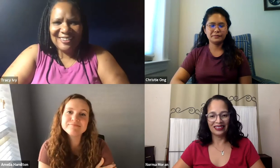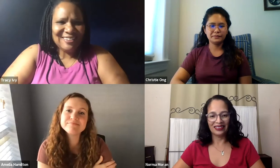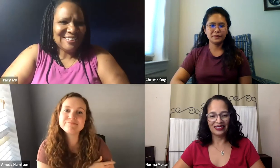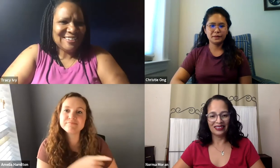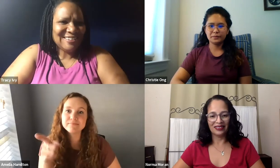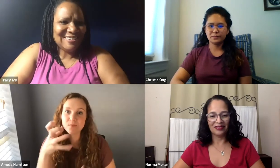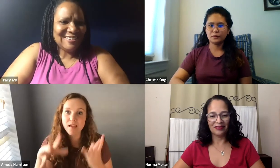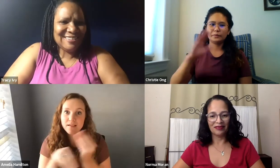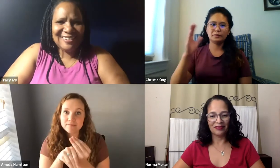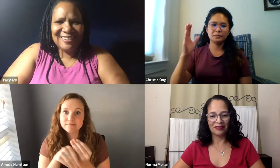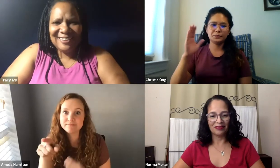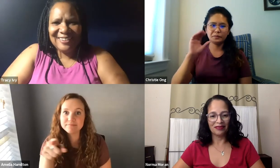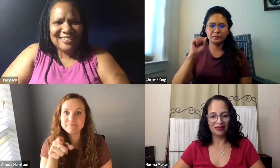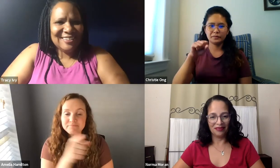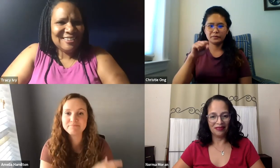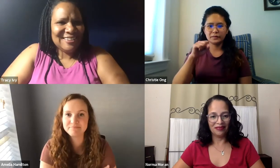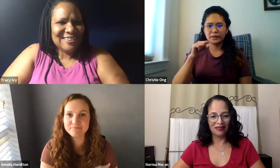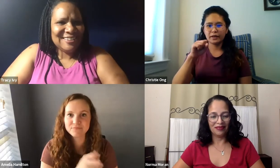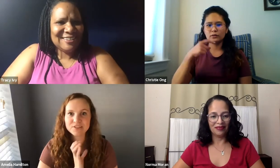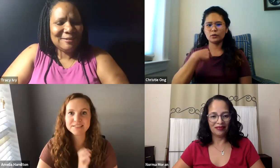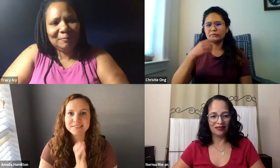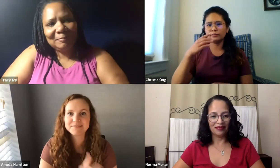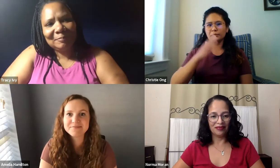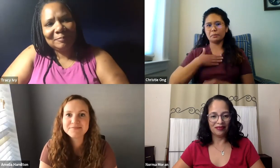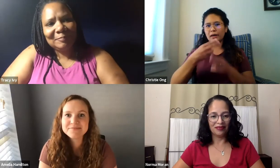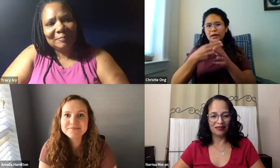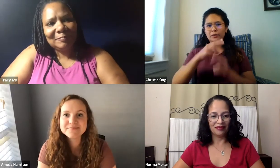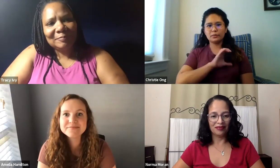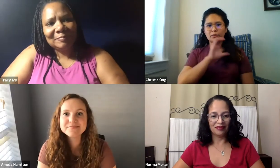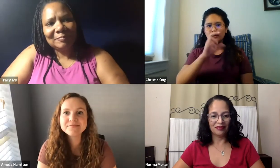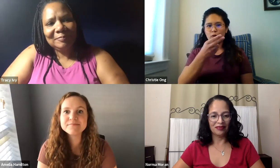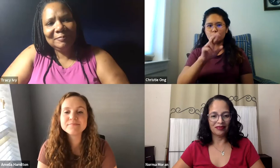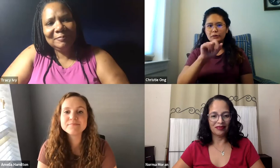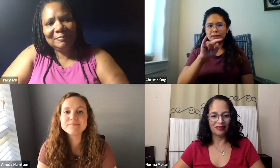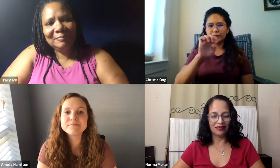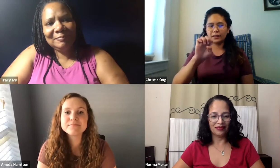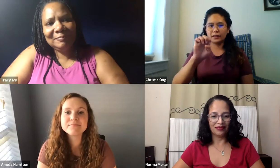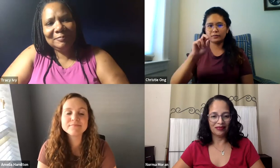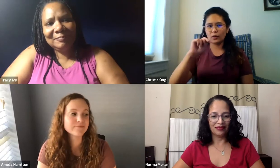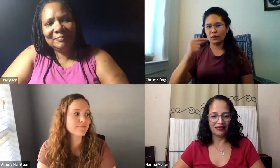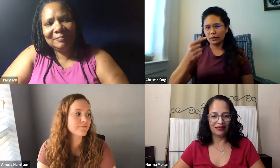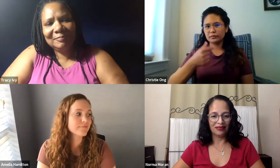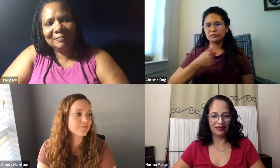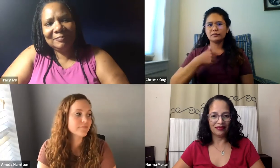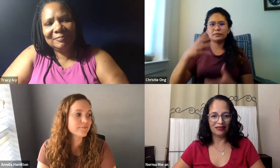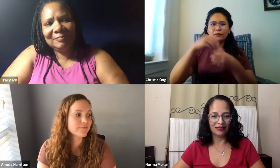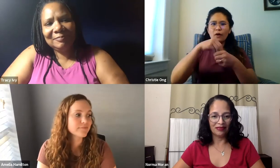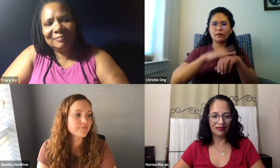of my lived experiences as well. Thank you for that. Does anybody have anything else they want to add? Sure. My name is Christy Ong